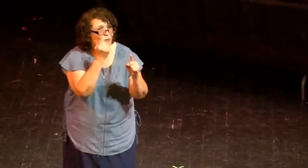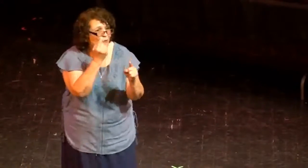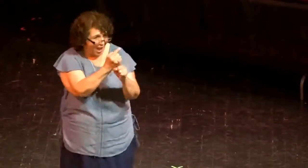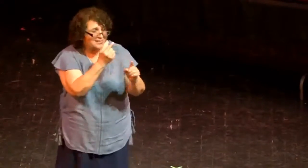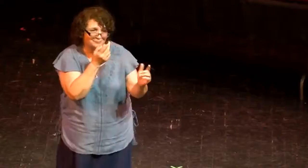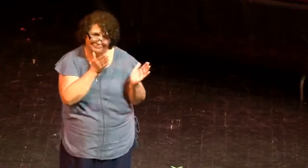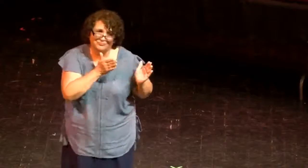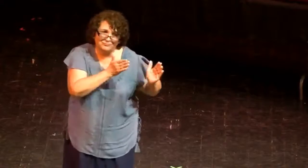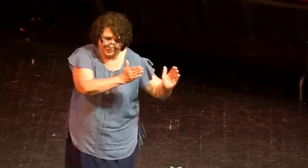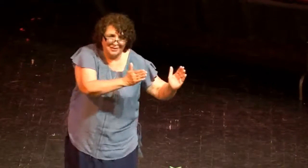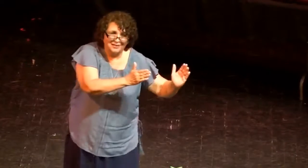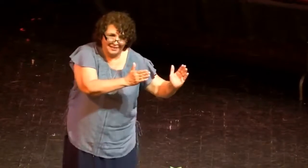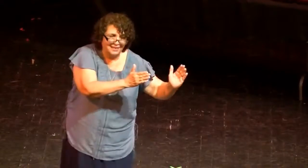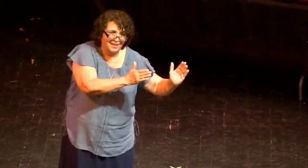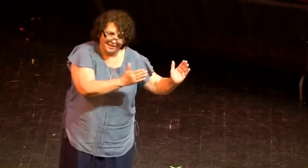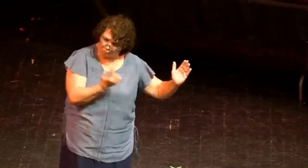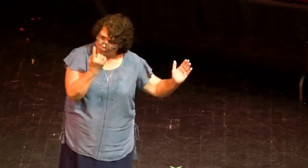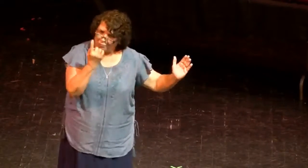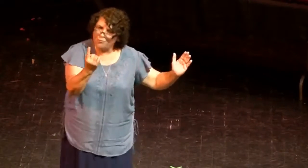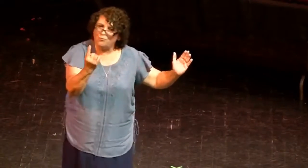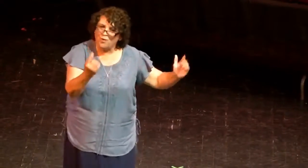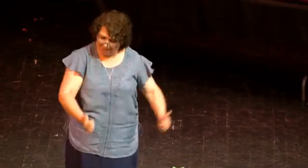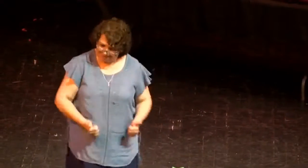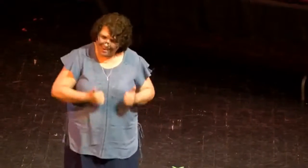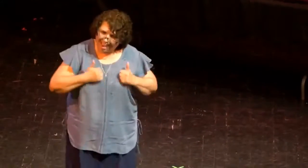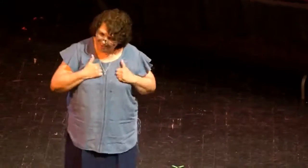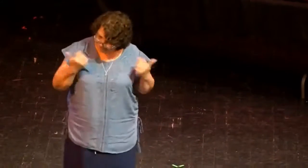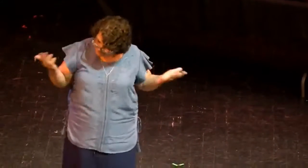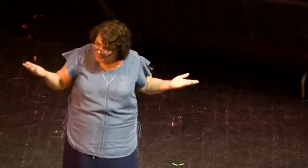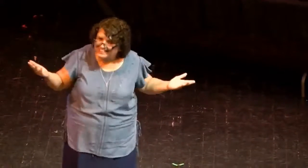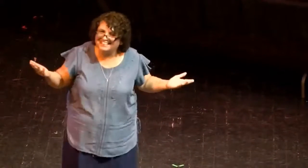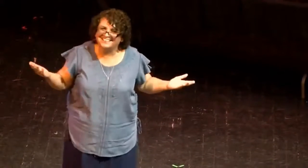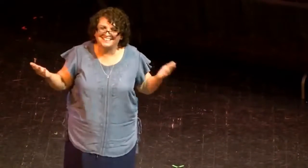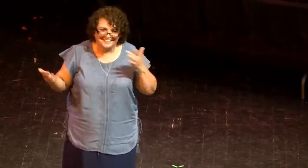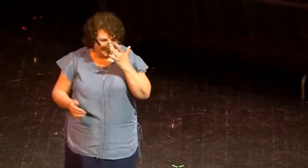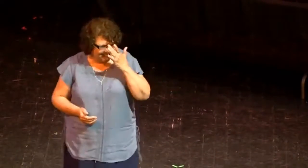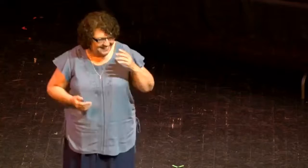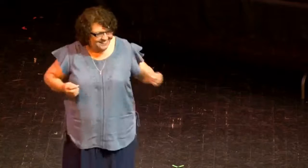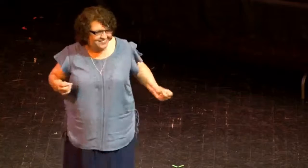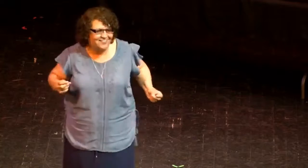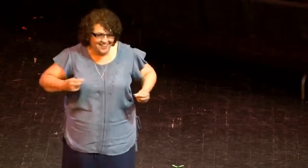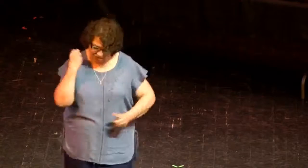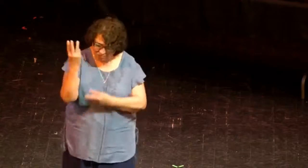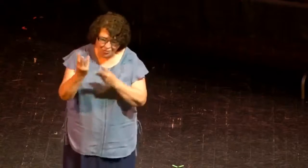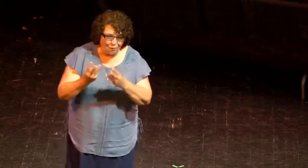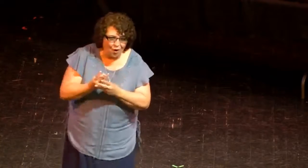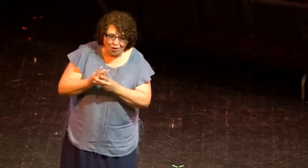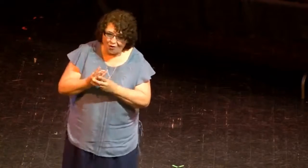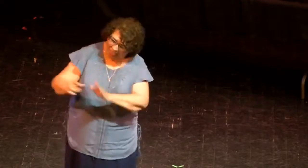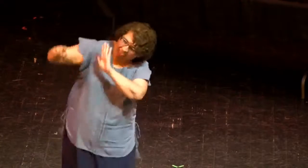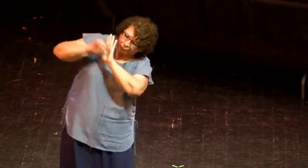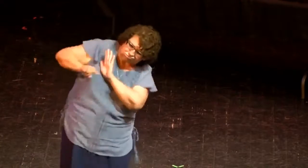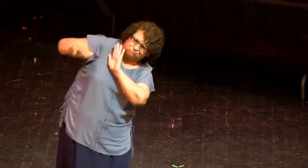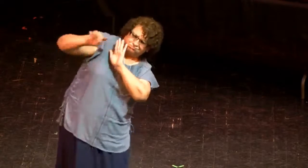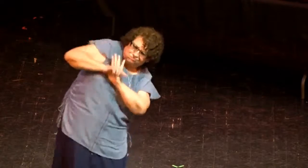right I can't trust my love And I won't back